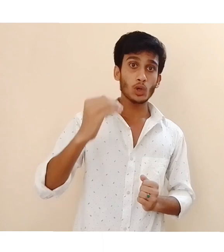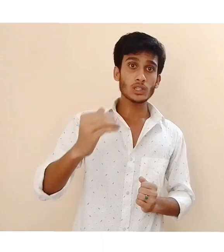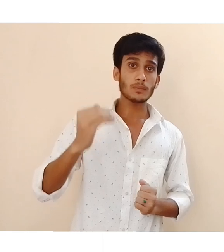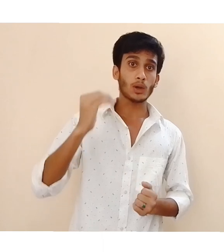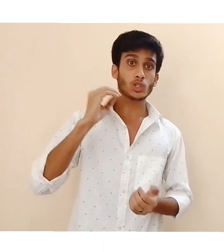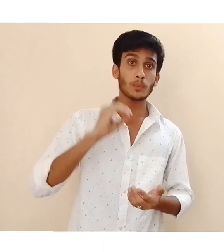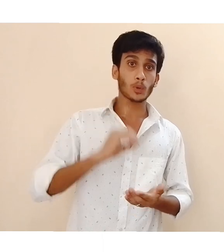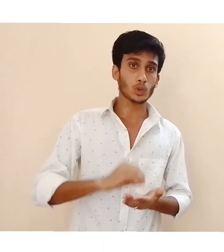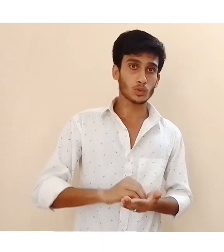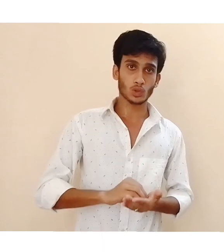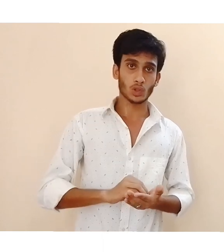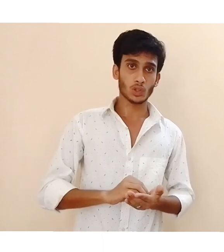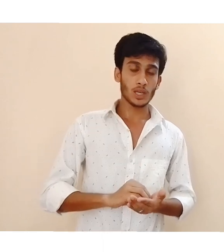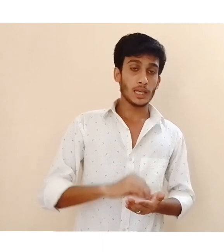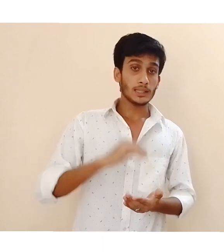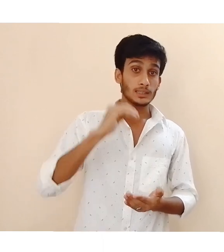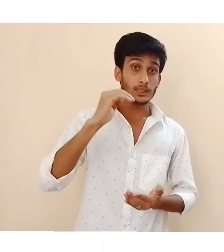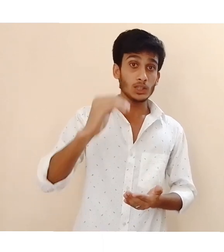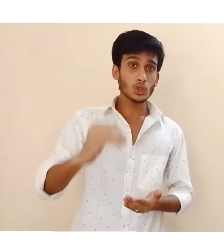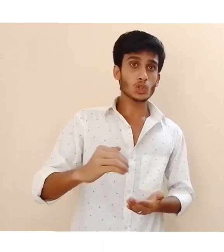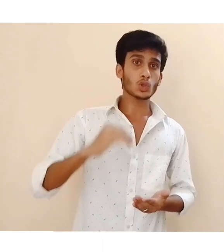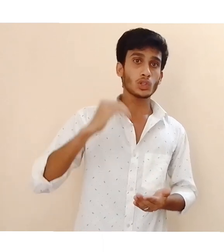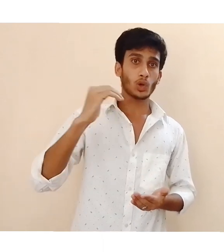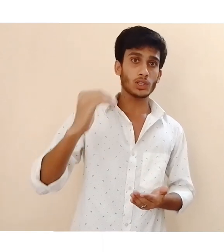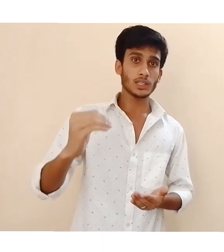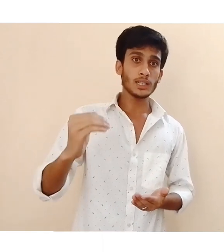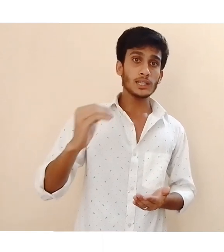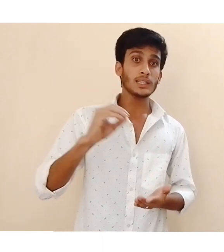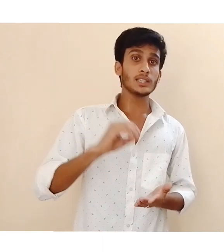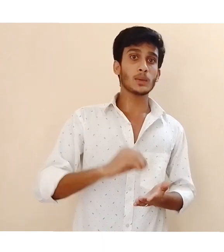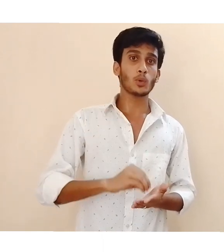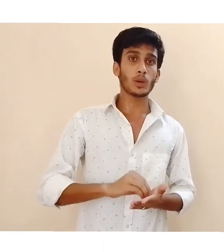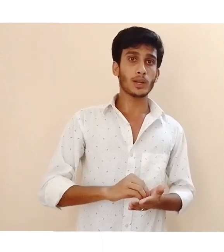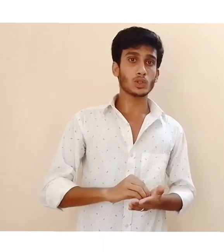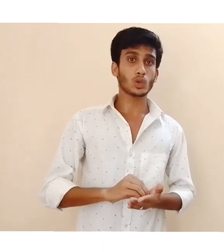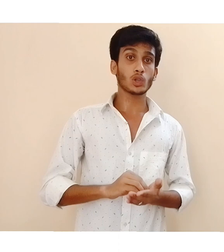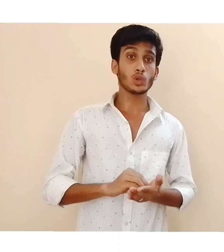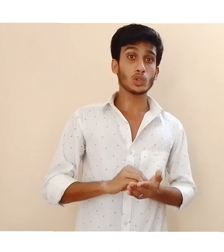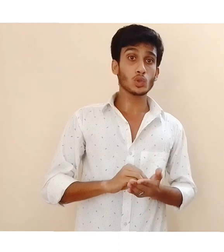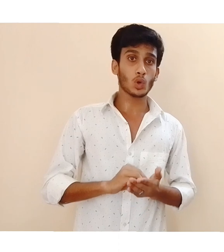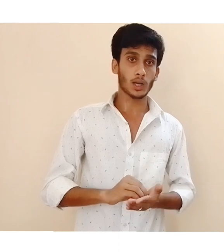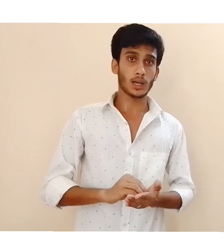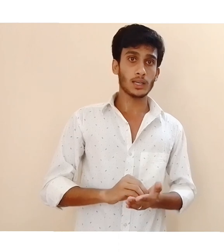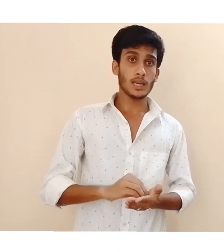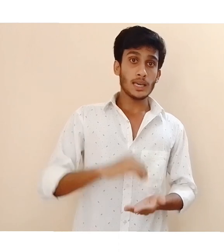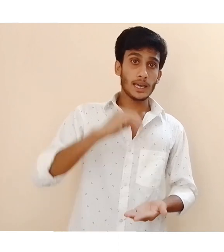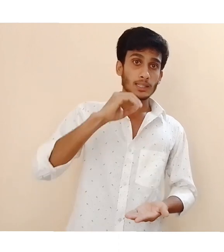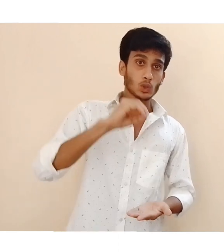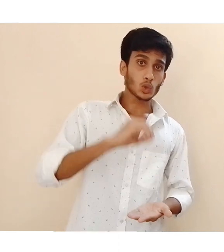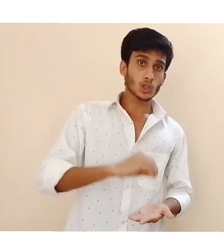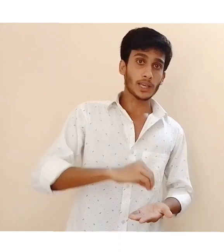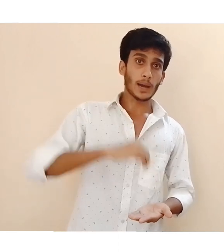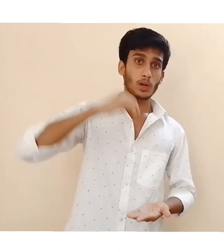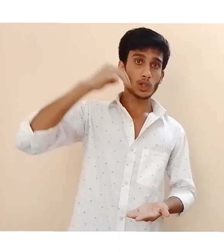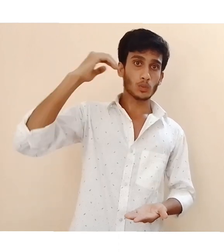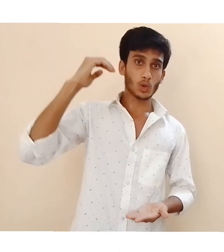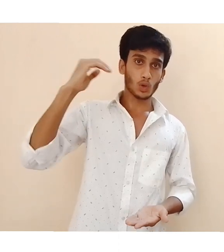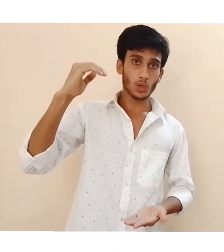human beings are one of beings. They culture to search. In other from human beings.